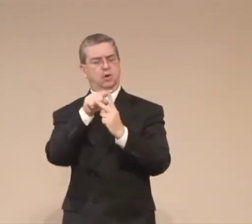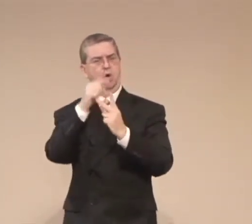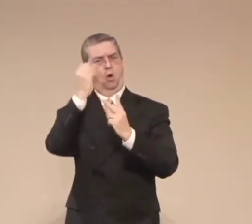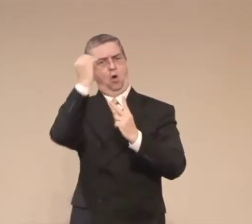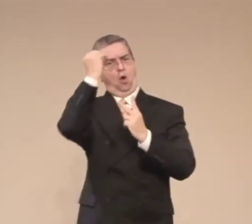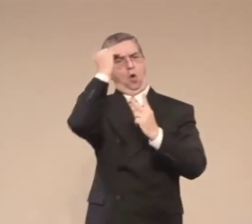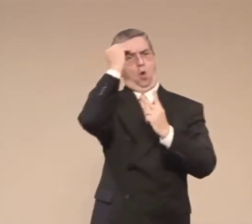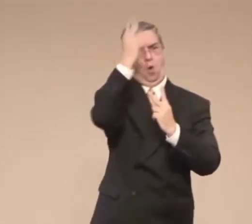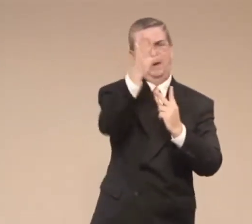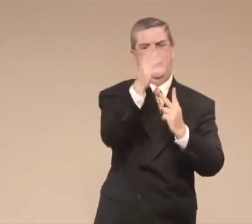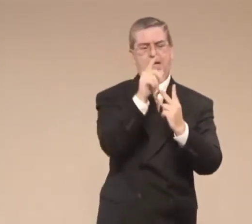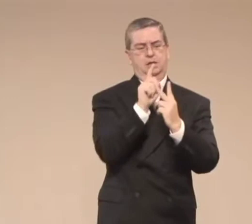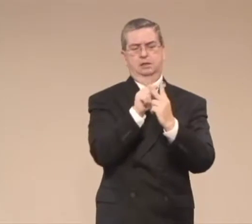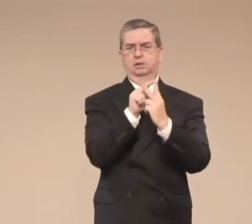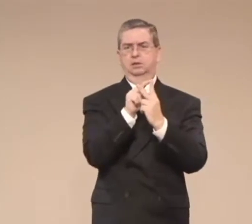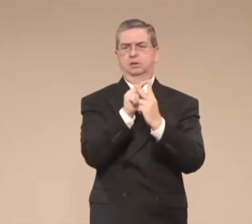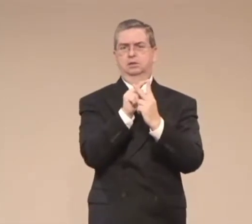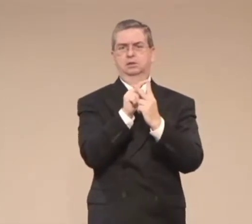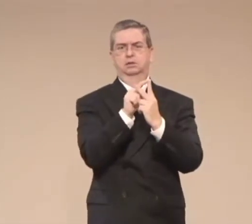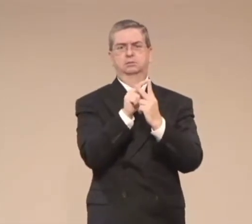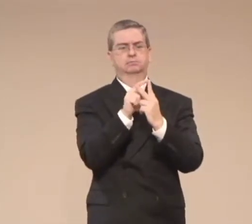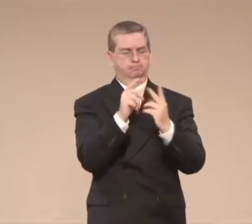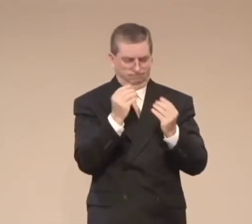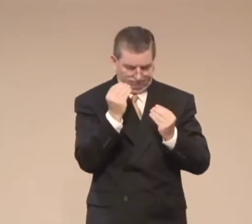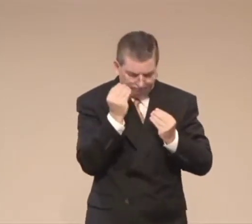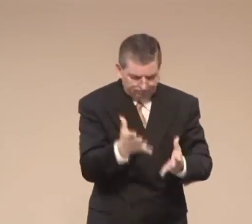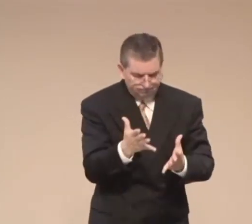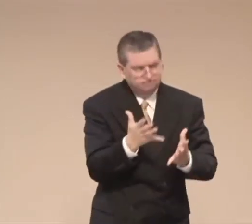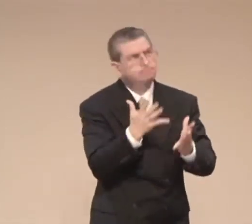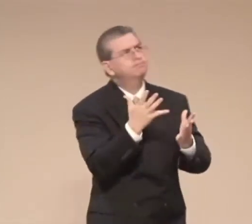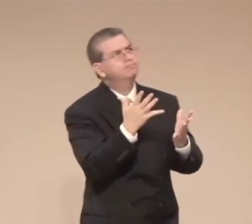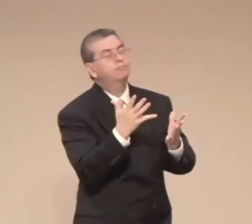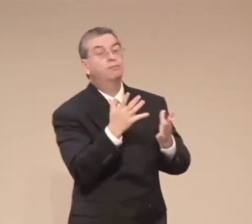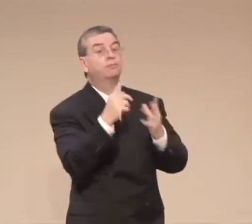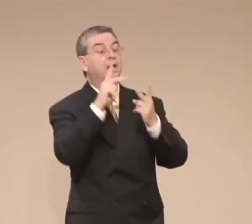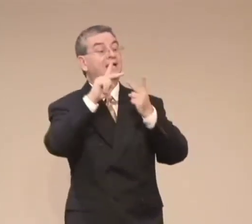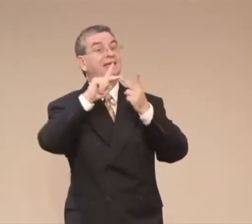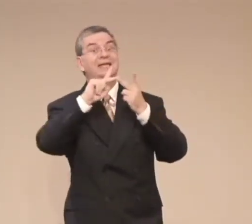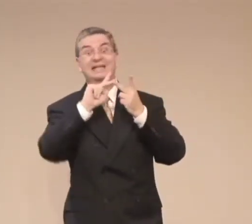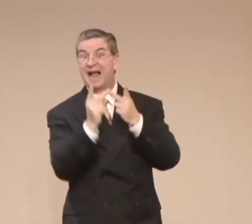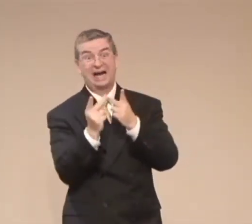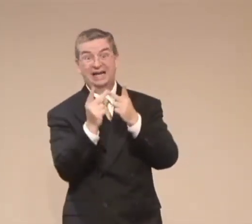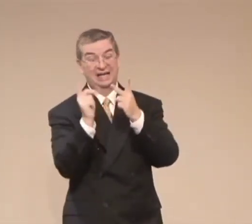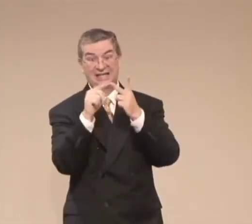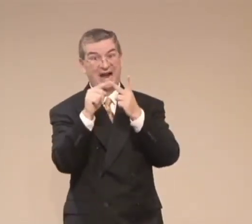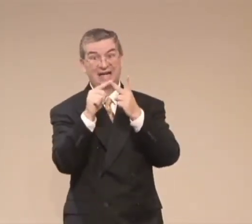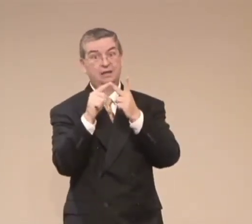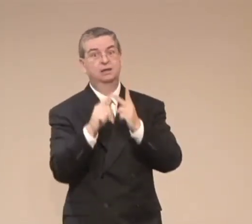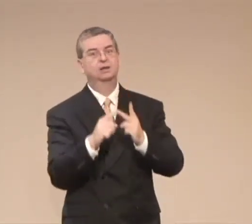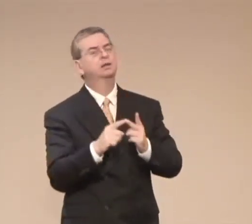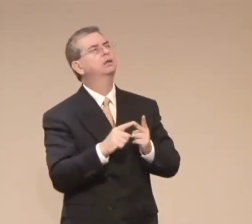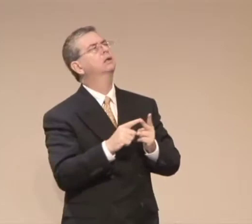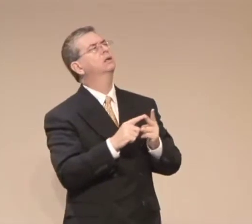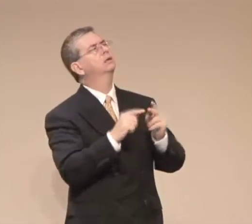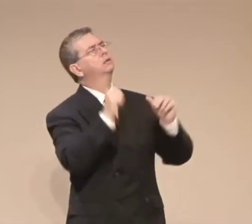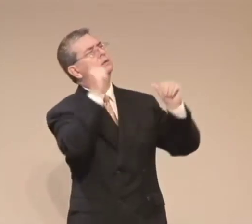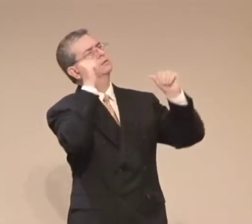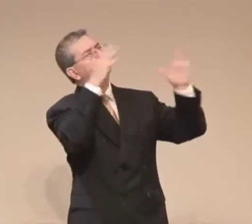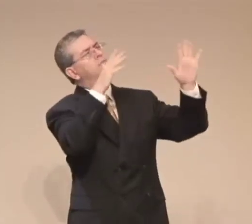Well, I'm here to tell you the word of God knows the best. And the second thing I would